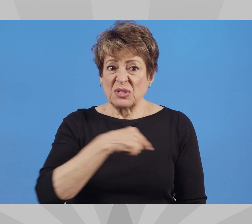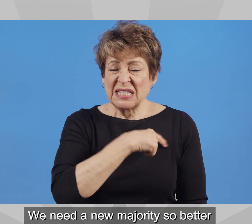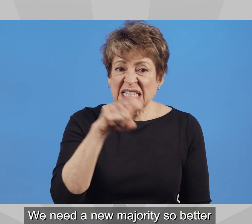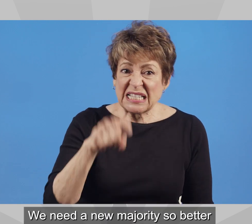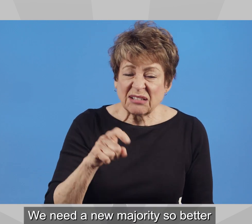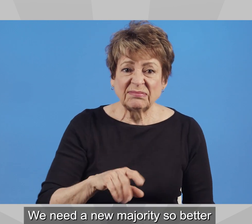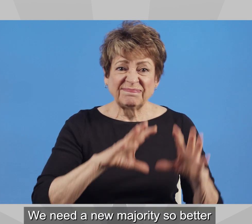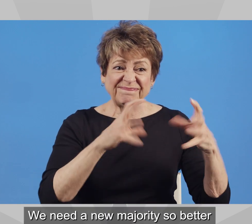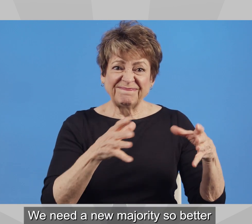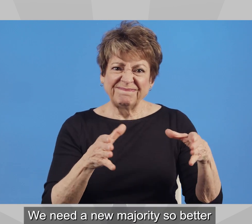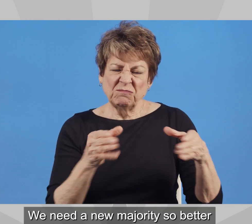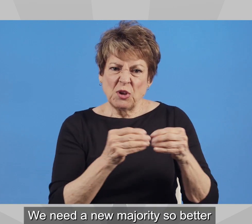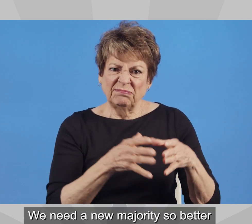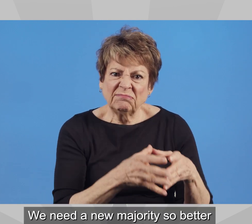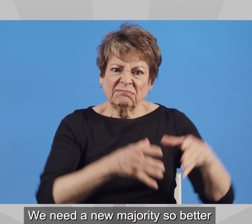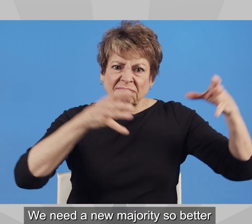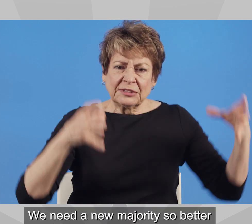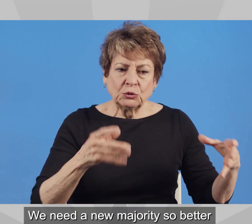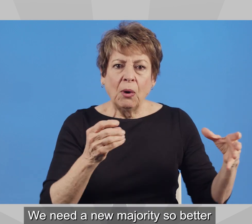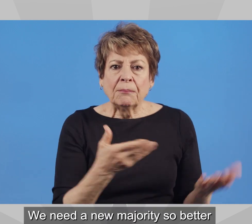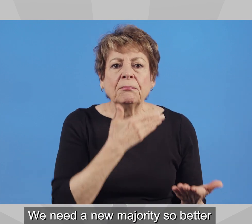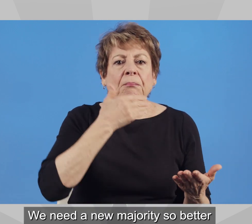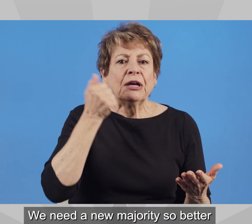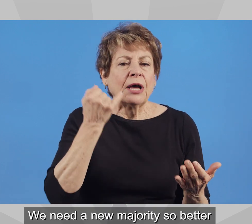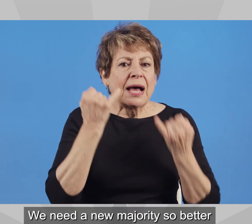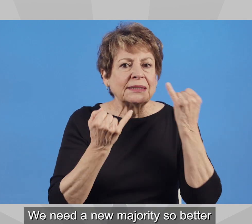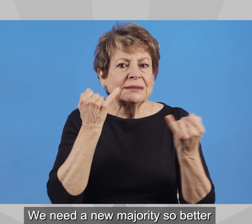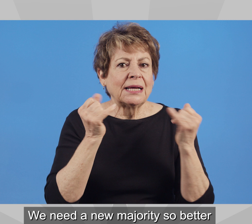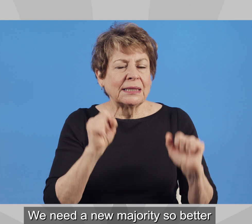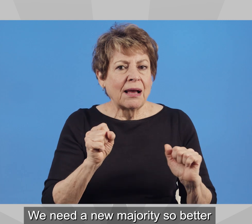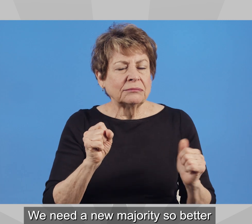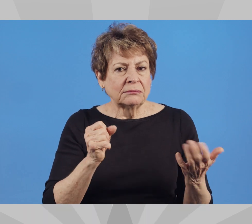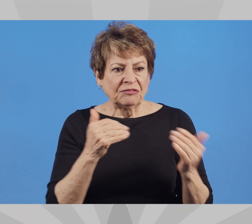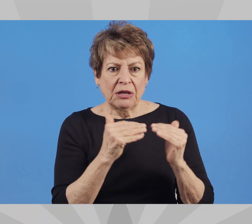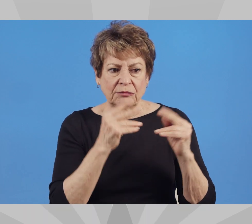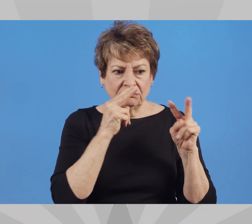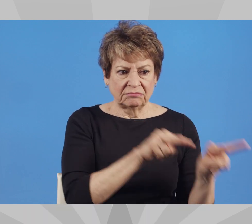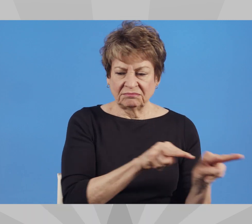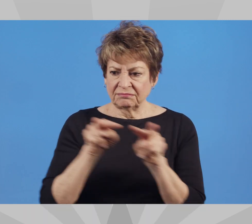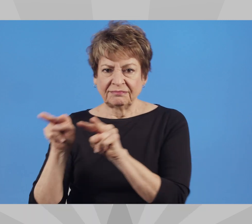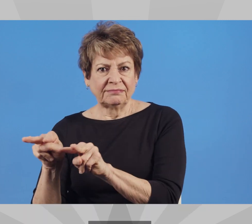We need a new majority so better ideas can get a fair shot.